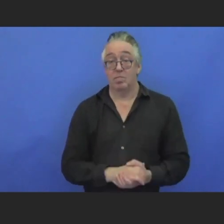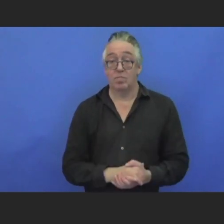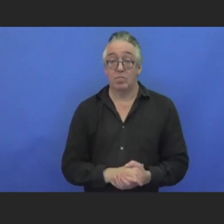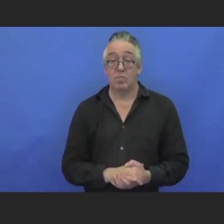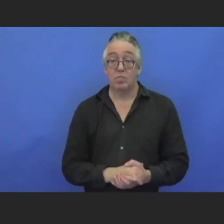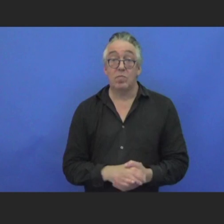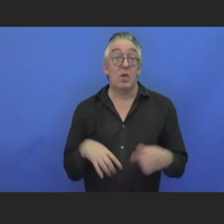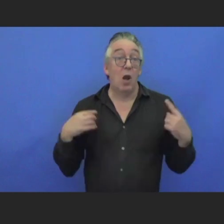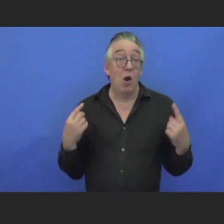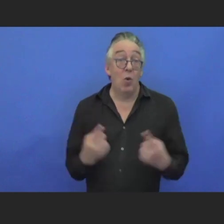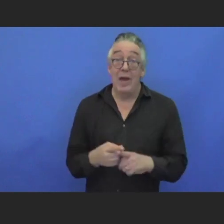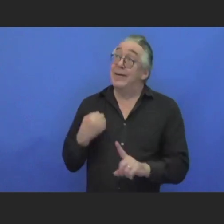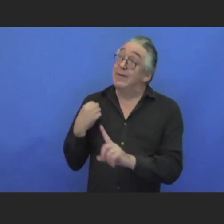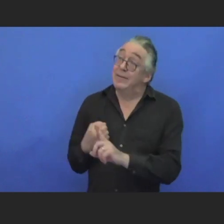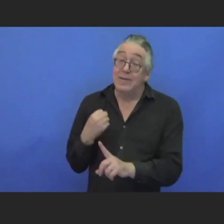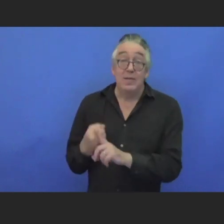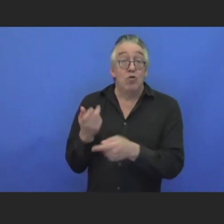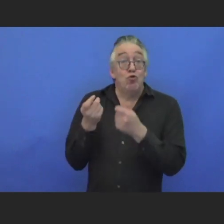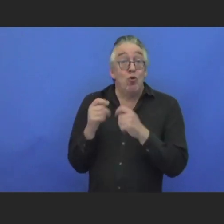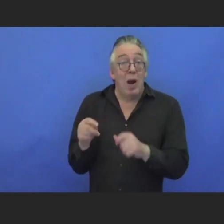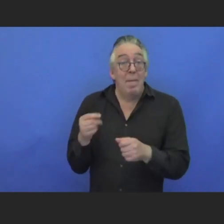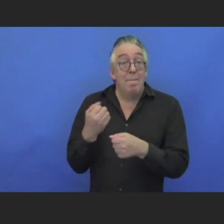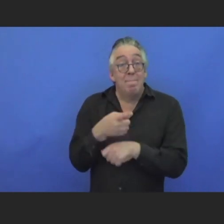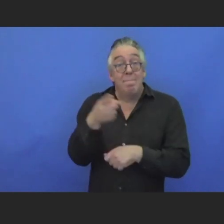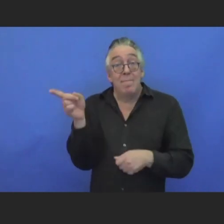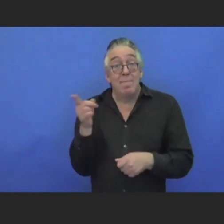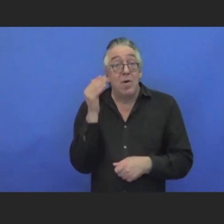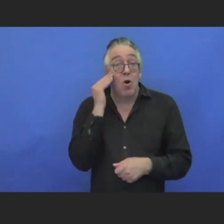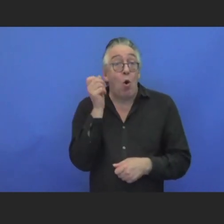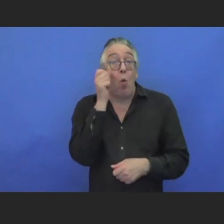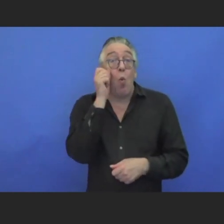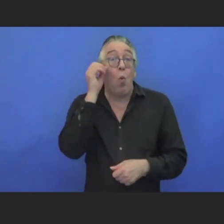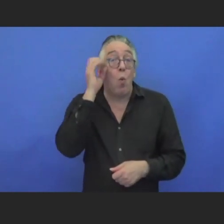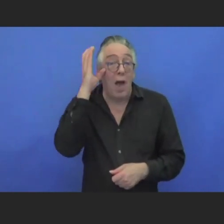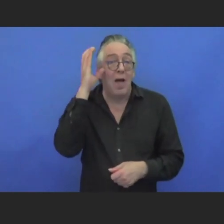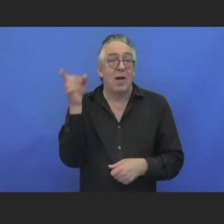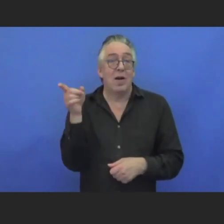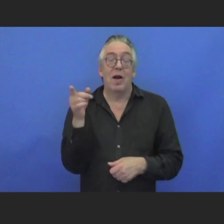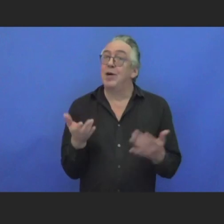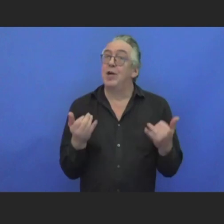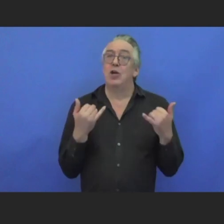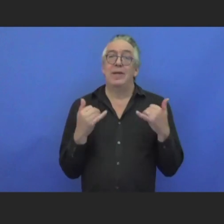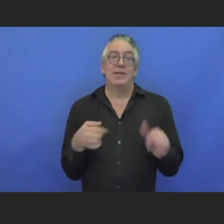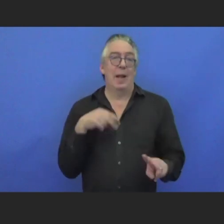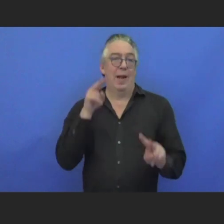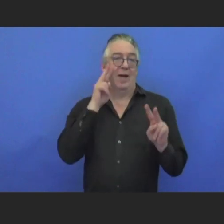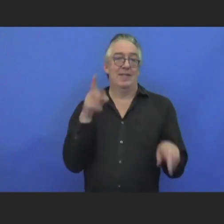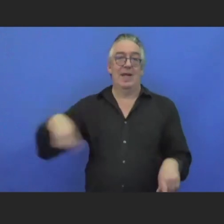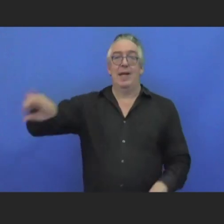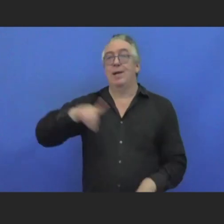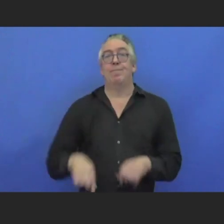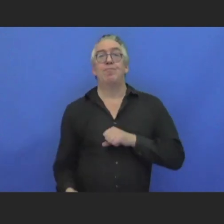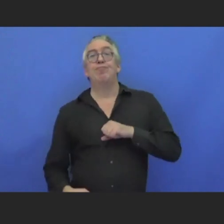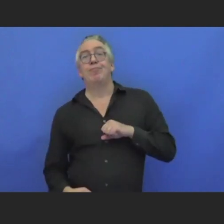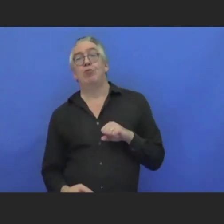to improve awareness and access of the needs of hard of hearing people, we still observe the resistance of